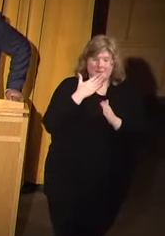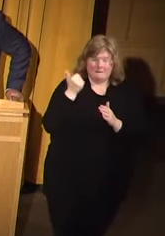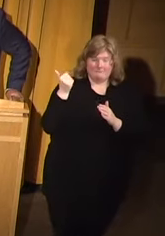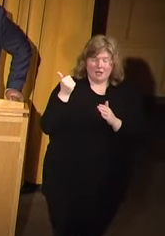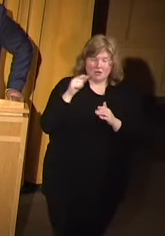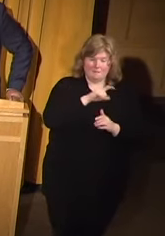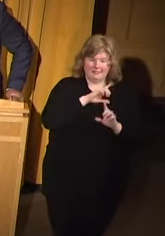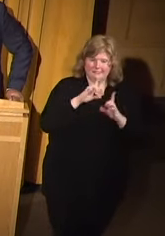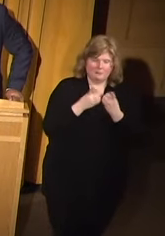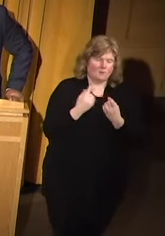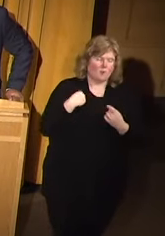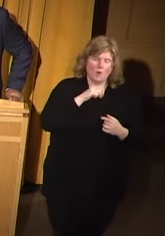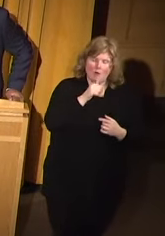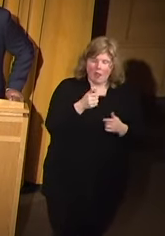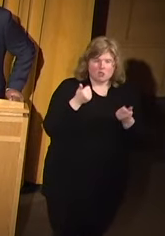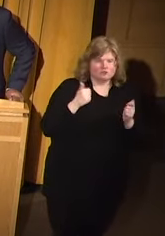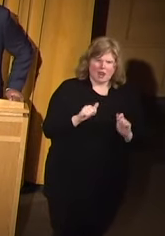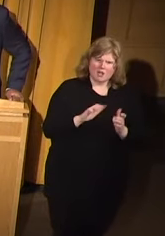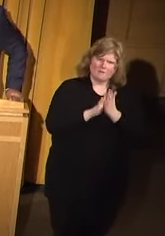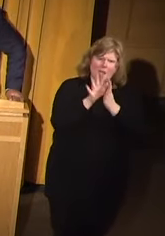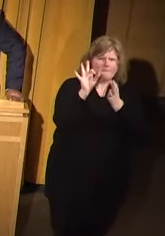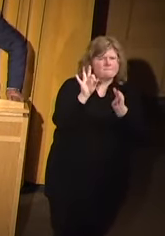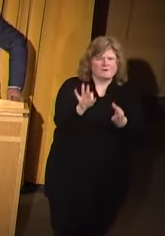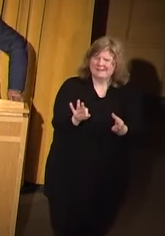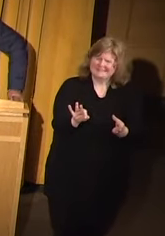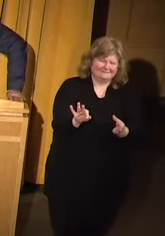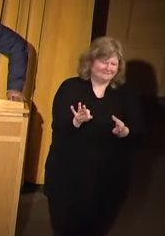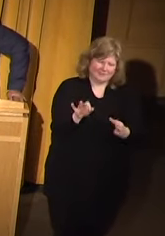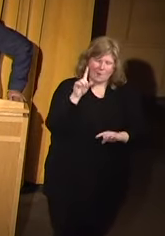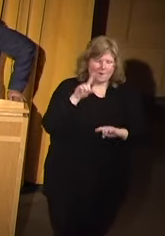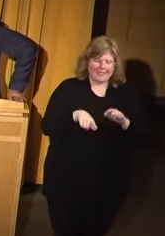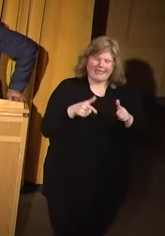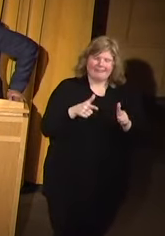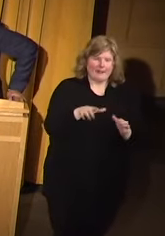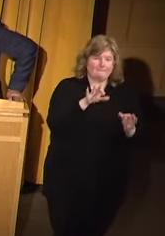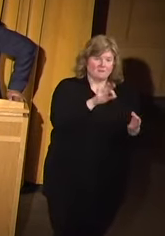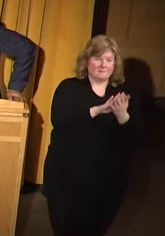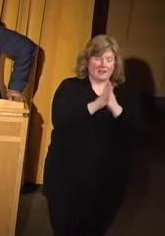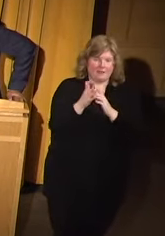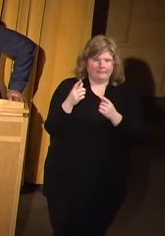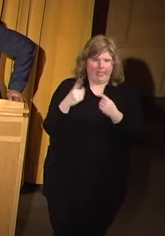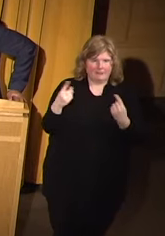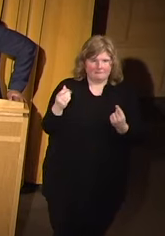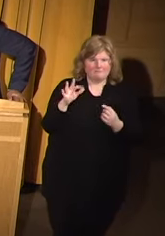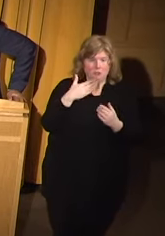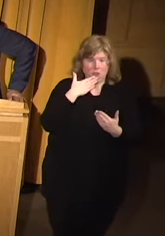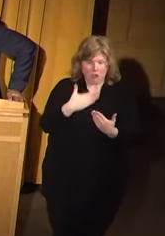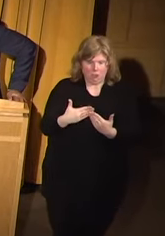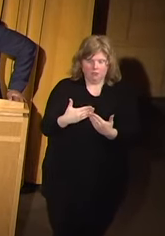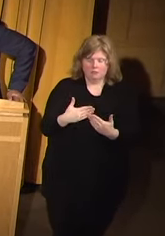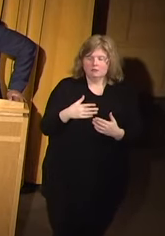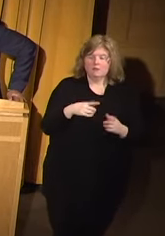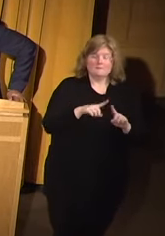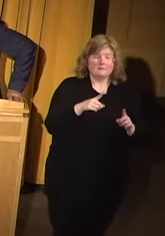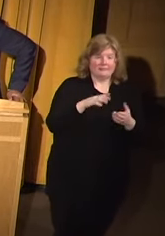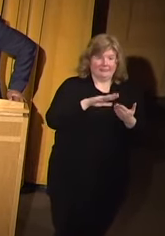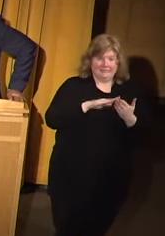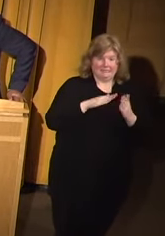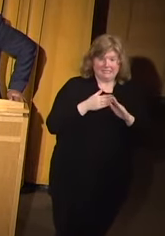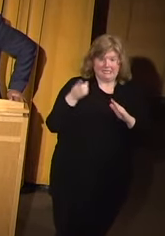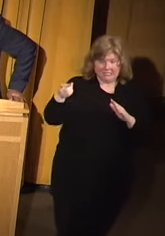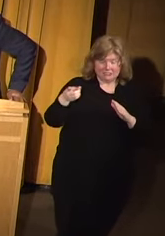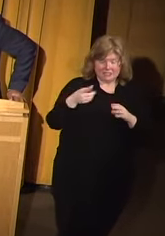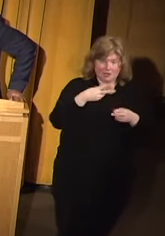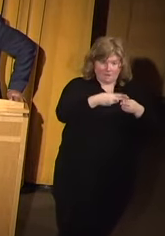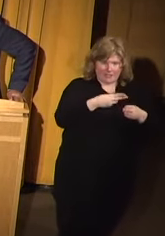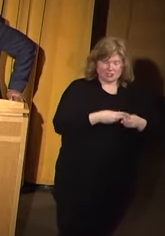So we're not trying to be perfect, because we can't let perfect be the enemy of good. But in those cities that you cited, they were bad, and